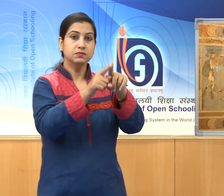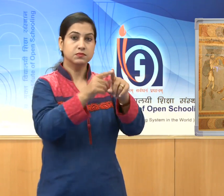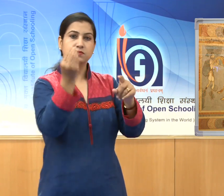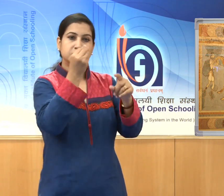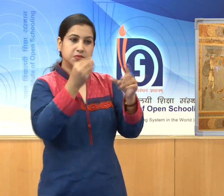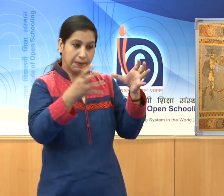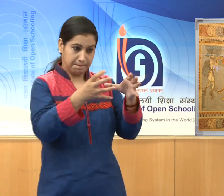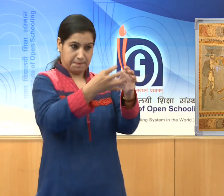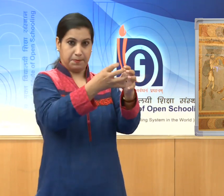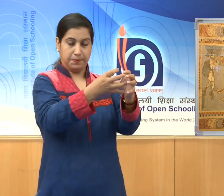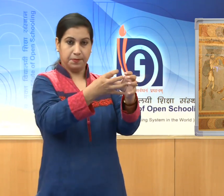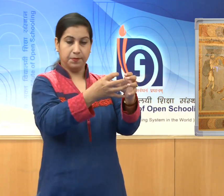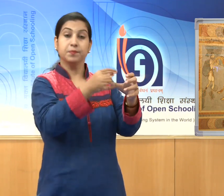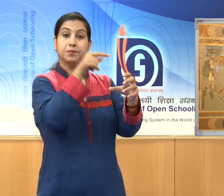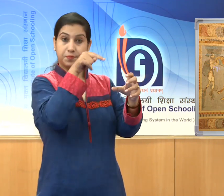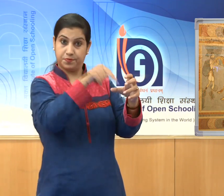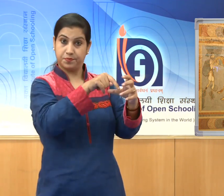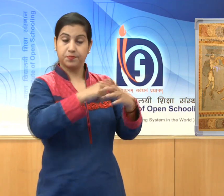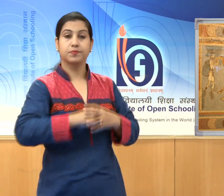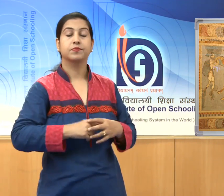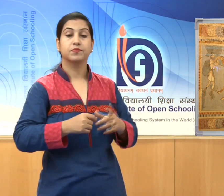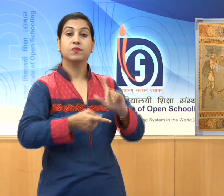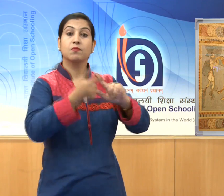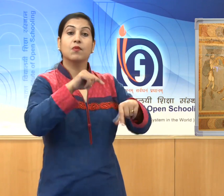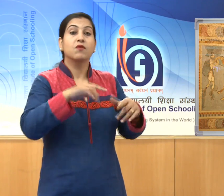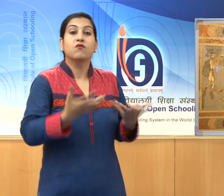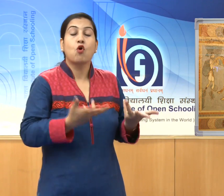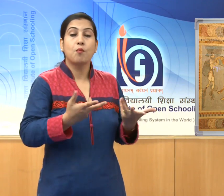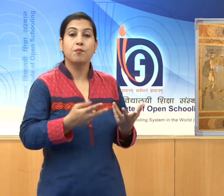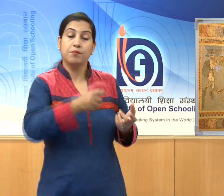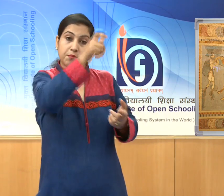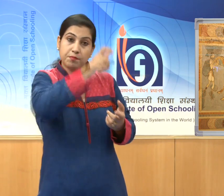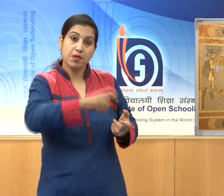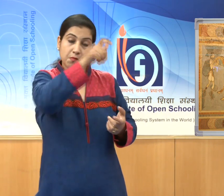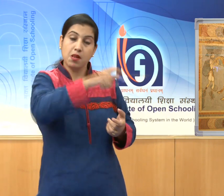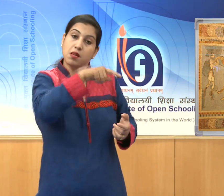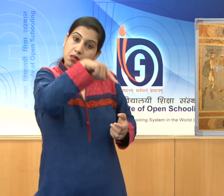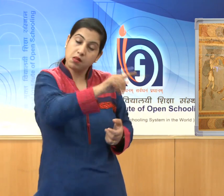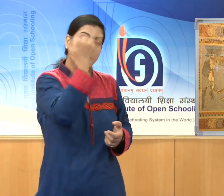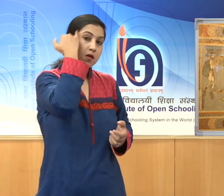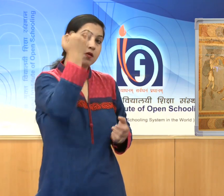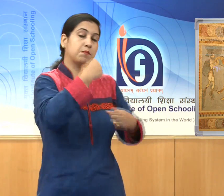which is made by the artists from